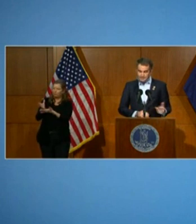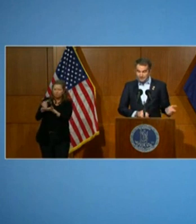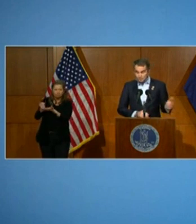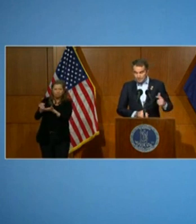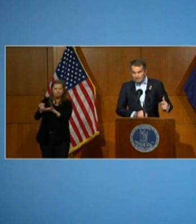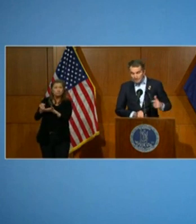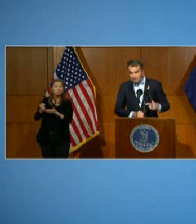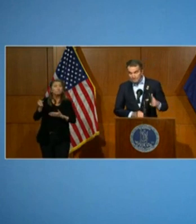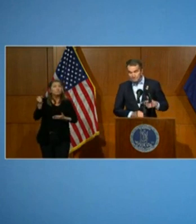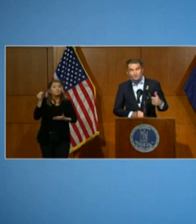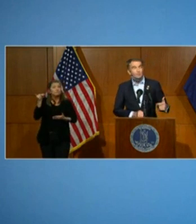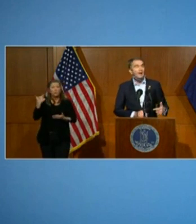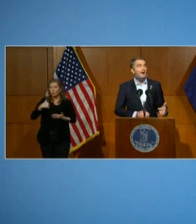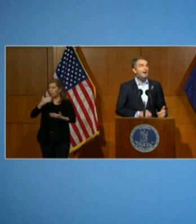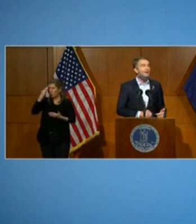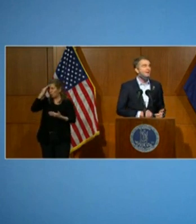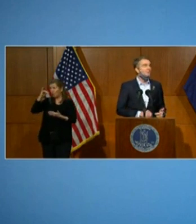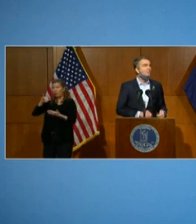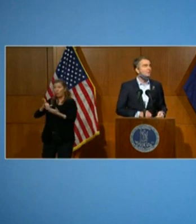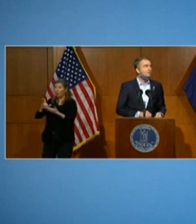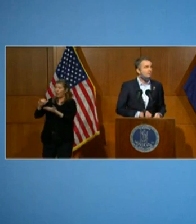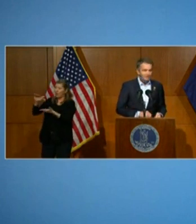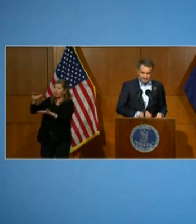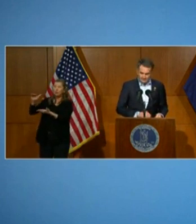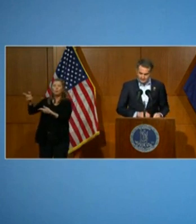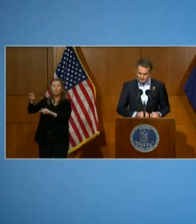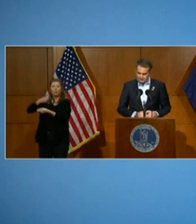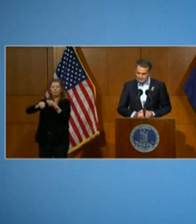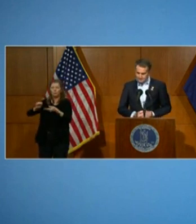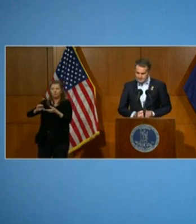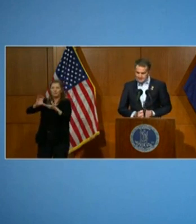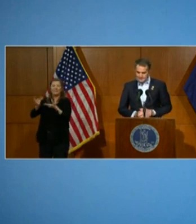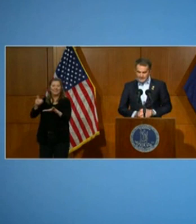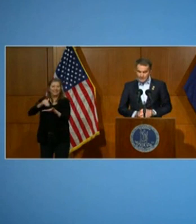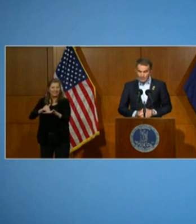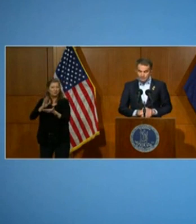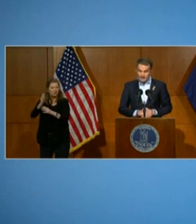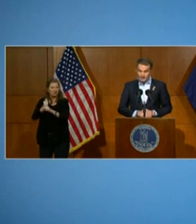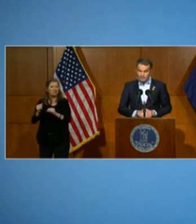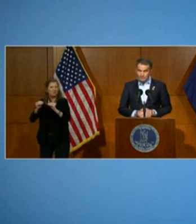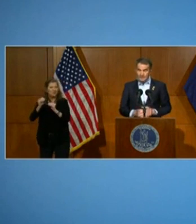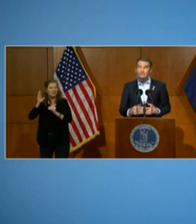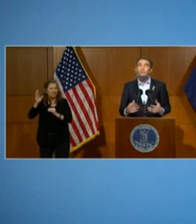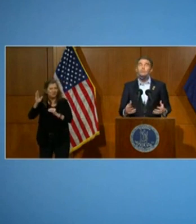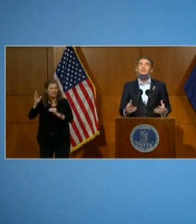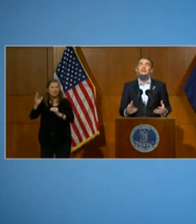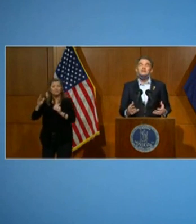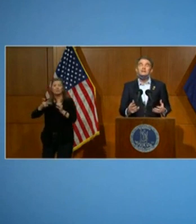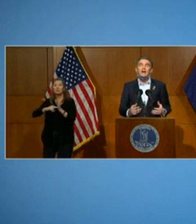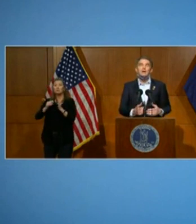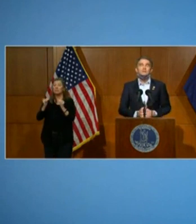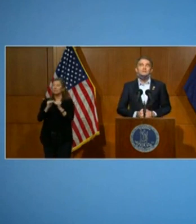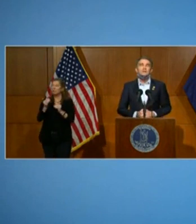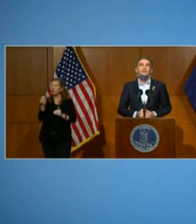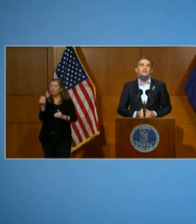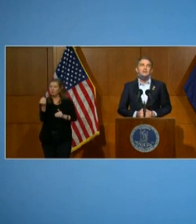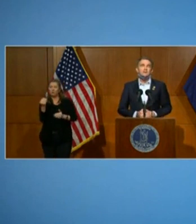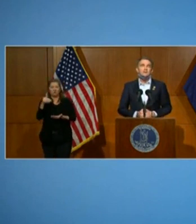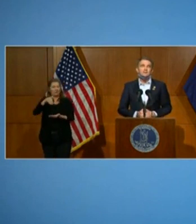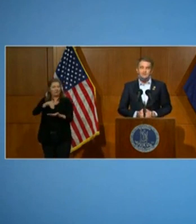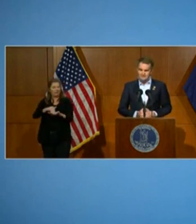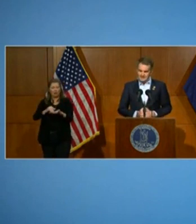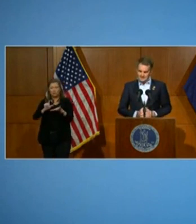because we know that the supply will be replenished. That works out to about 14,000